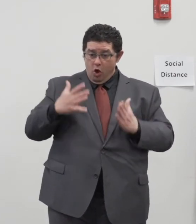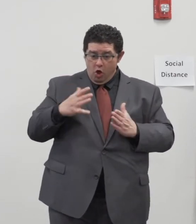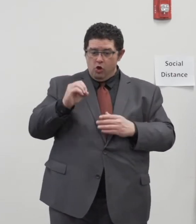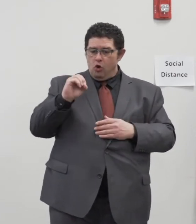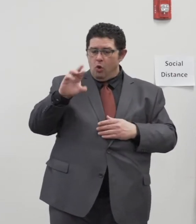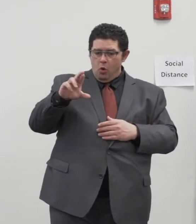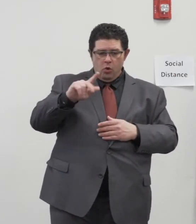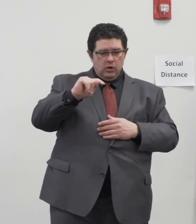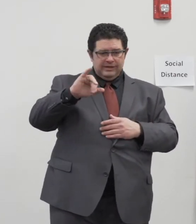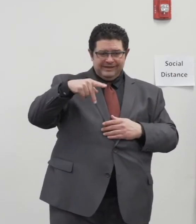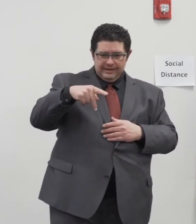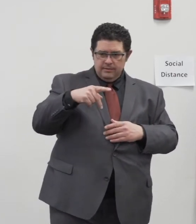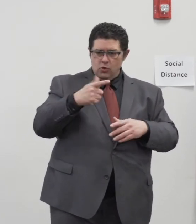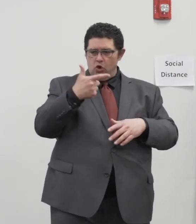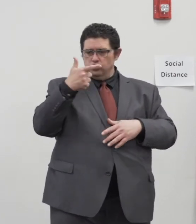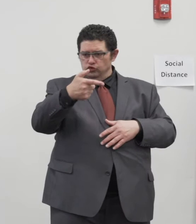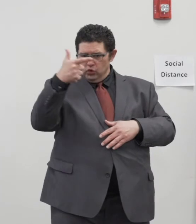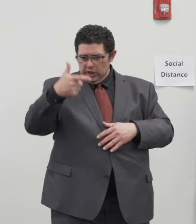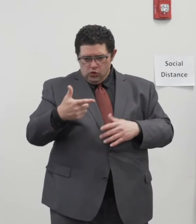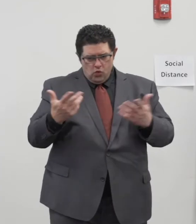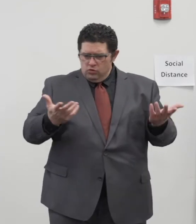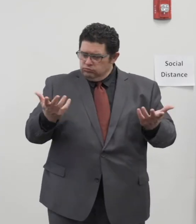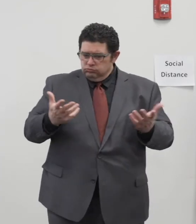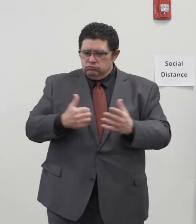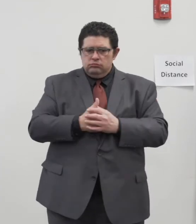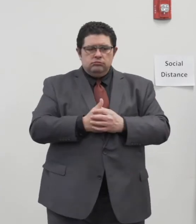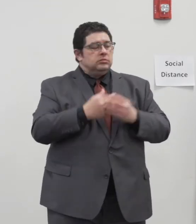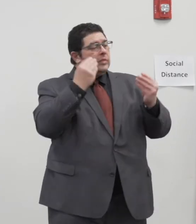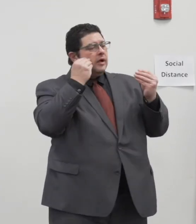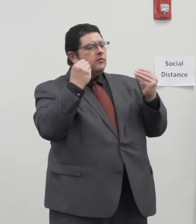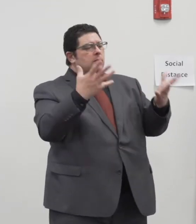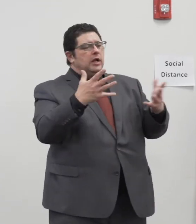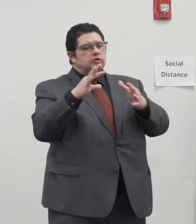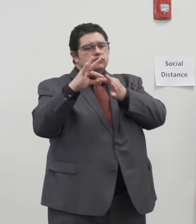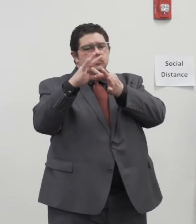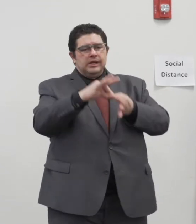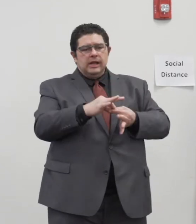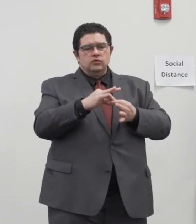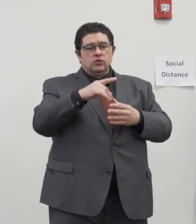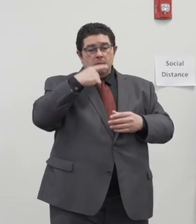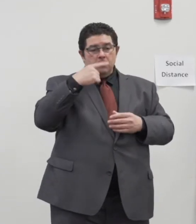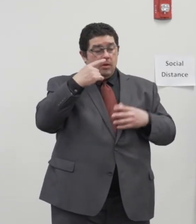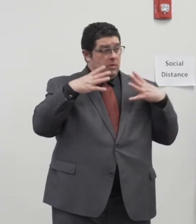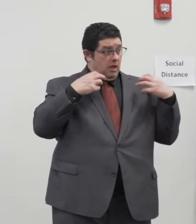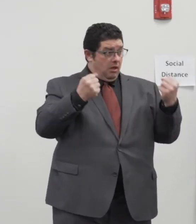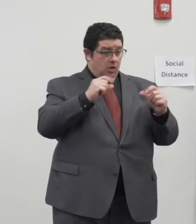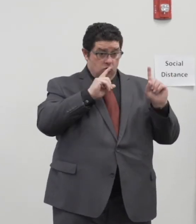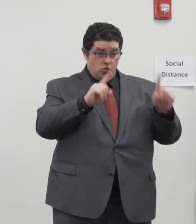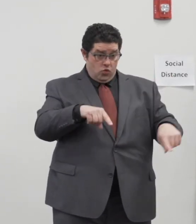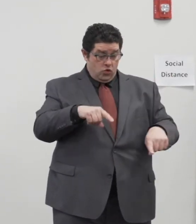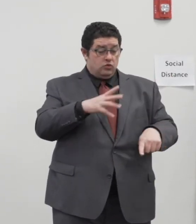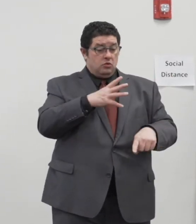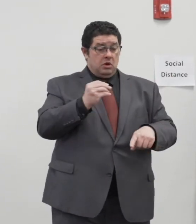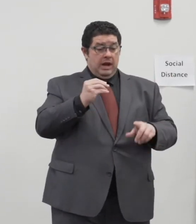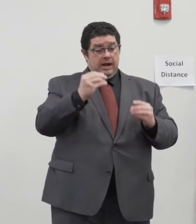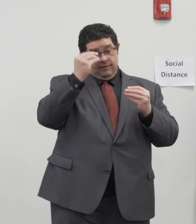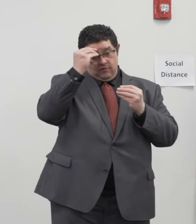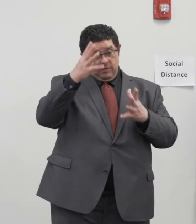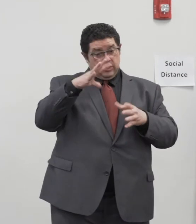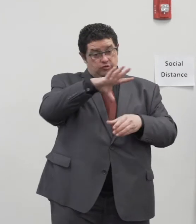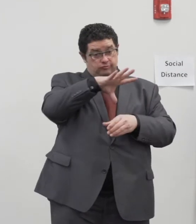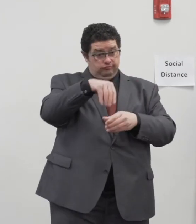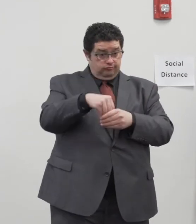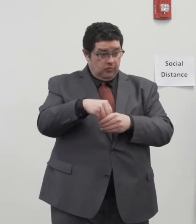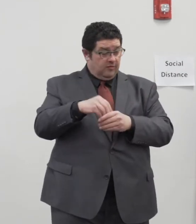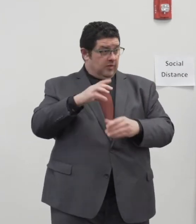something to that effect? Yes so information related to public health orders and information related to stuff within